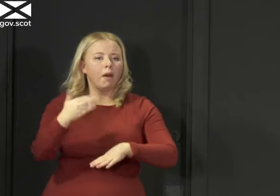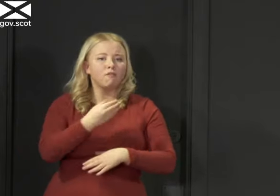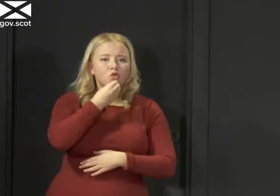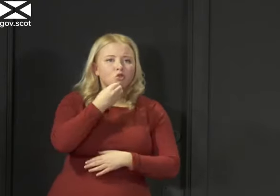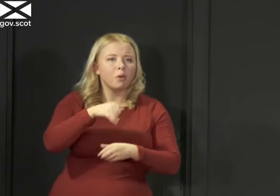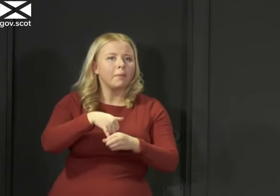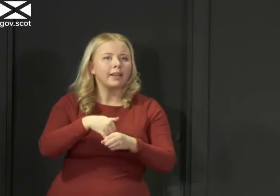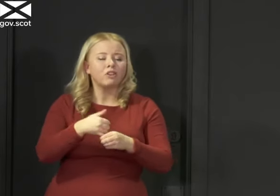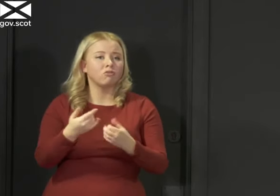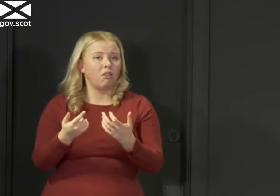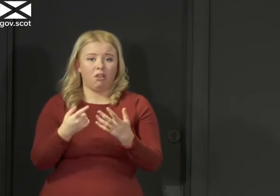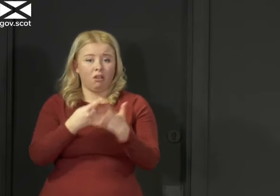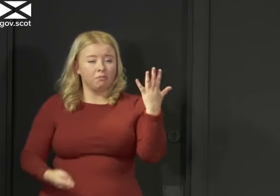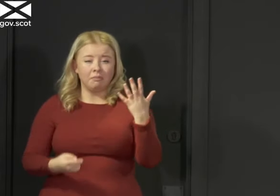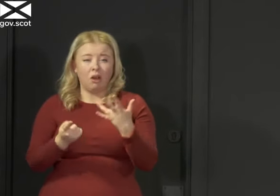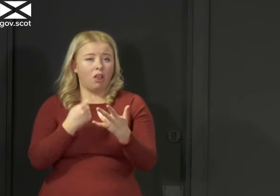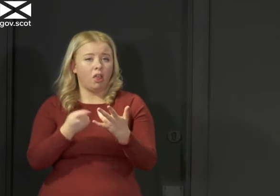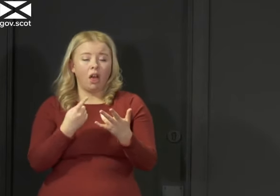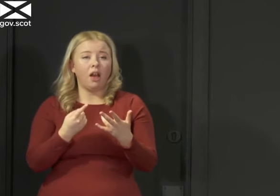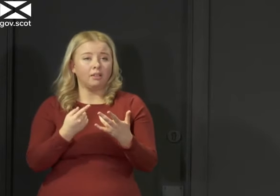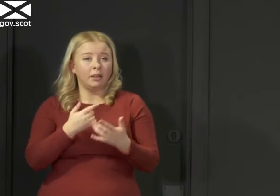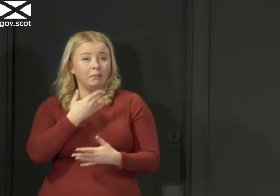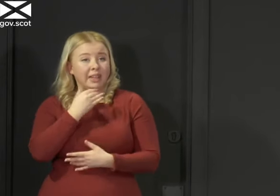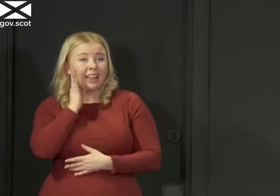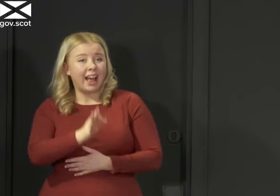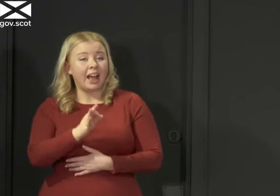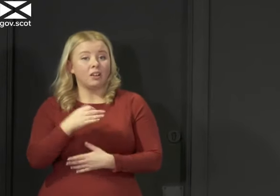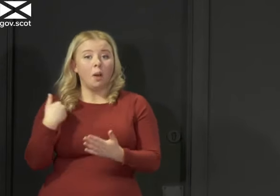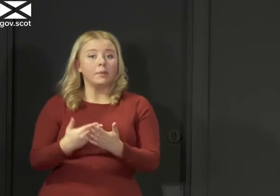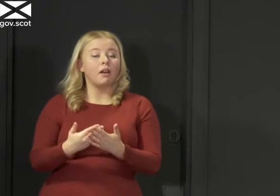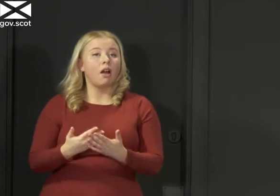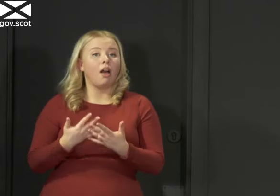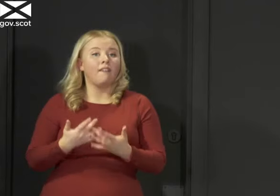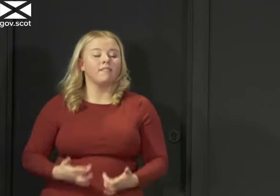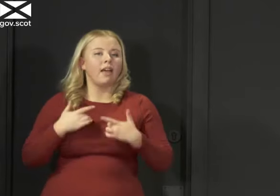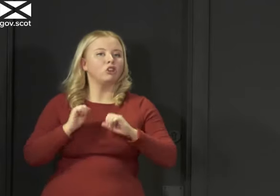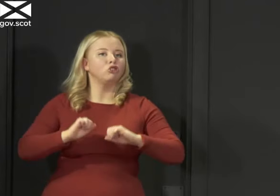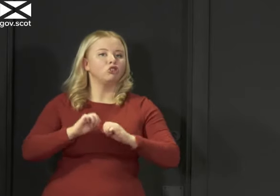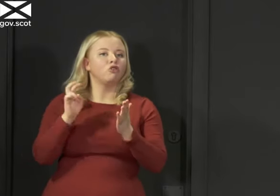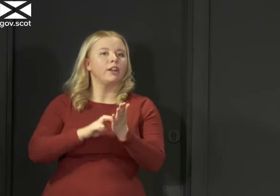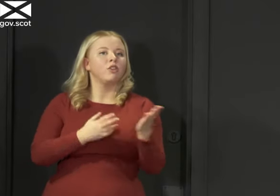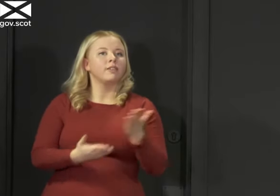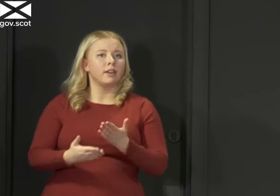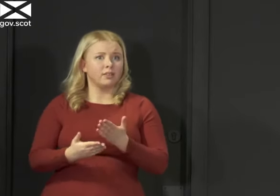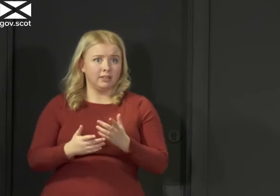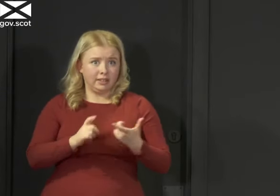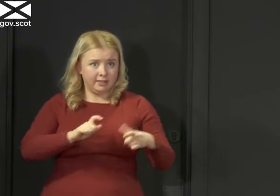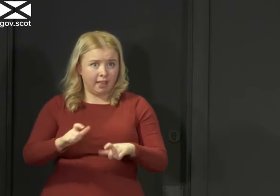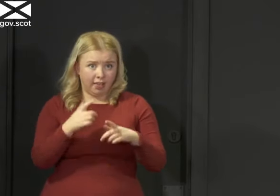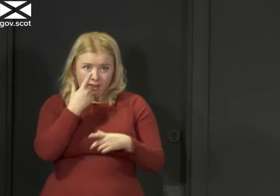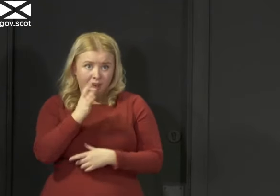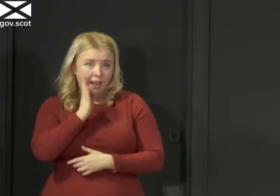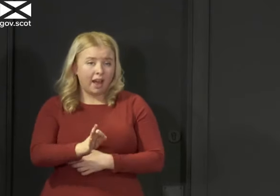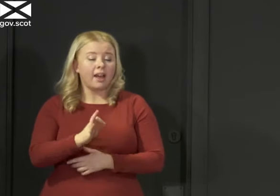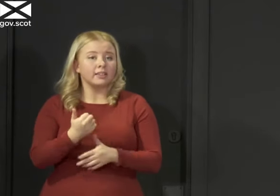or indeed anything else. Just because you haven't needed it up until now and you may not have registered for that service doesn't mean you cannot ask for it at any